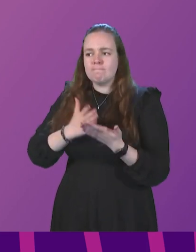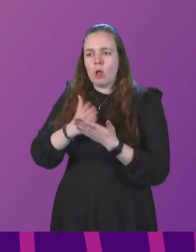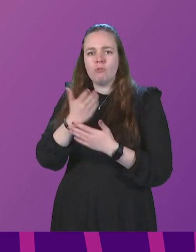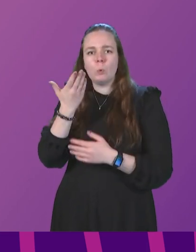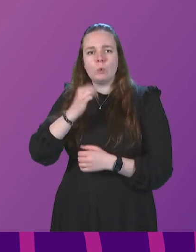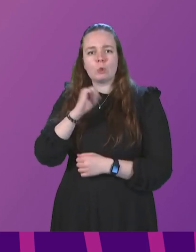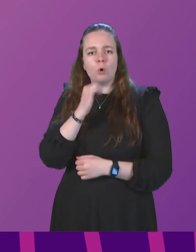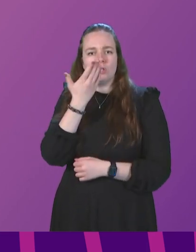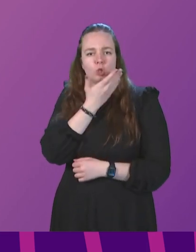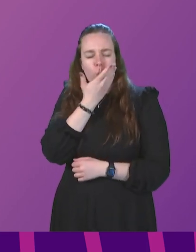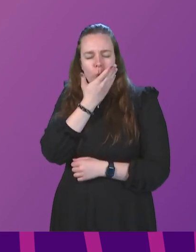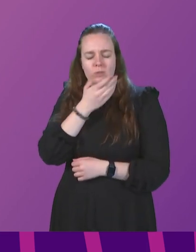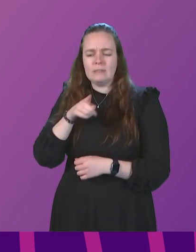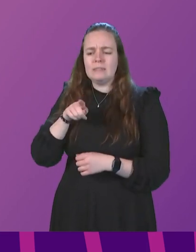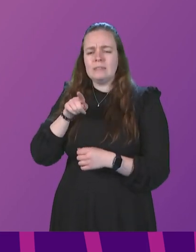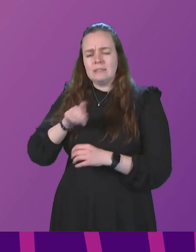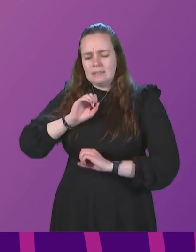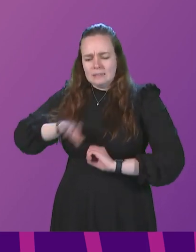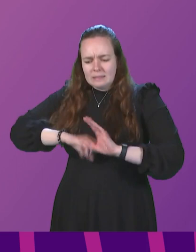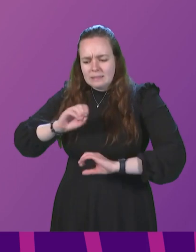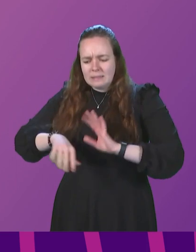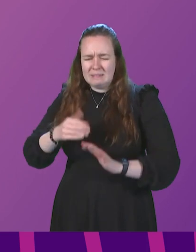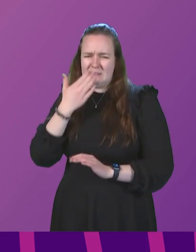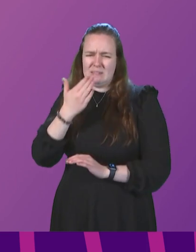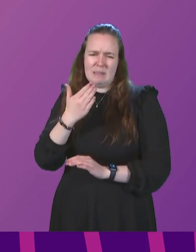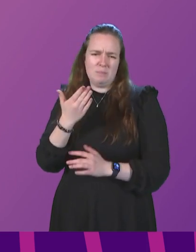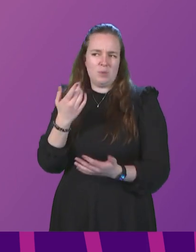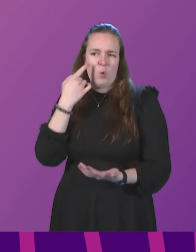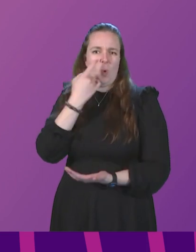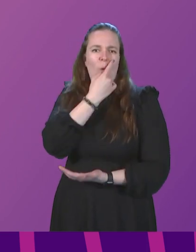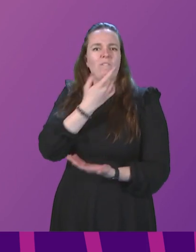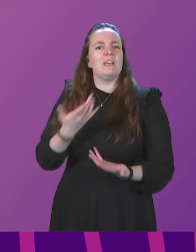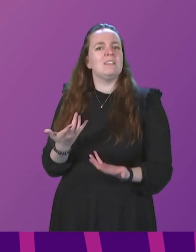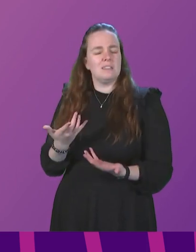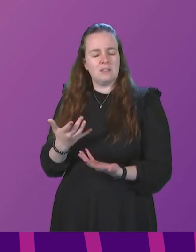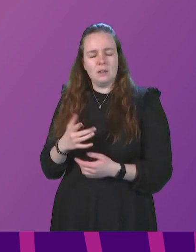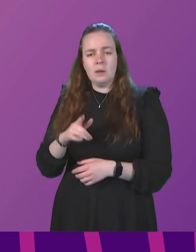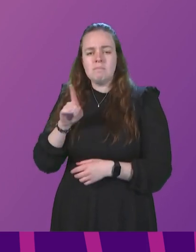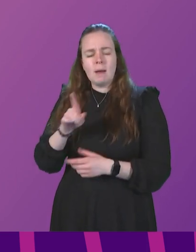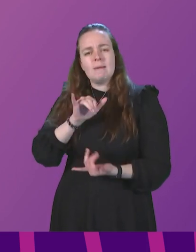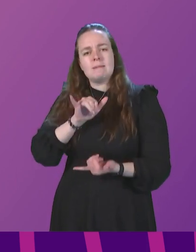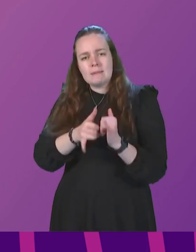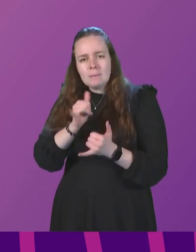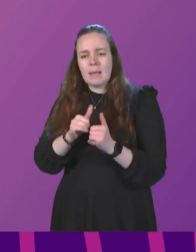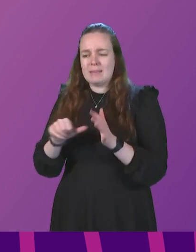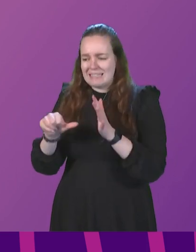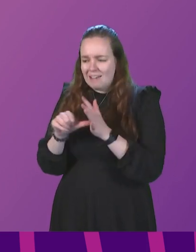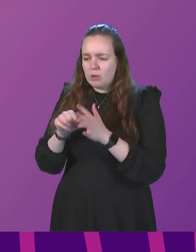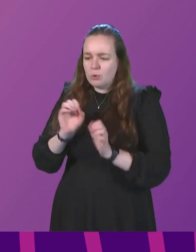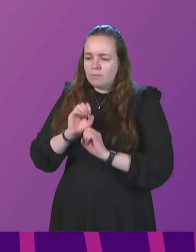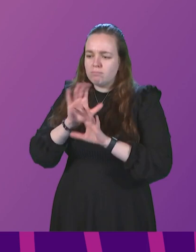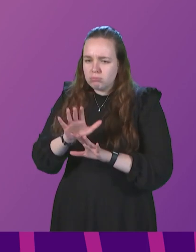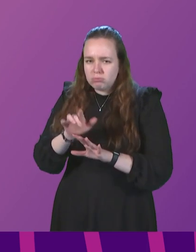Speaking about that experience seems an obvious choice. But sometimes I get tired saying controversial things.